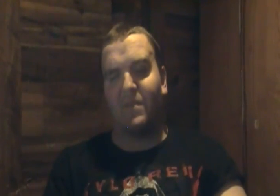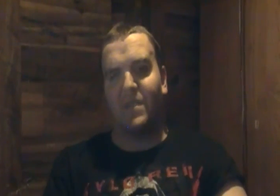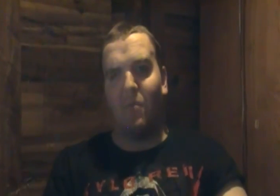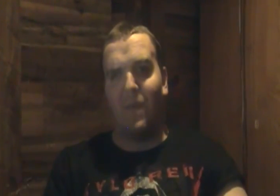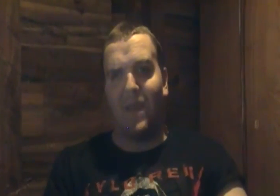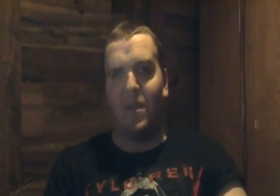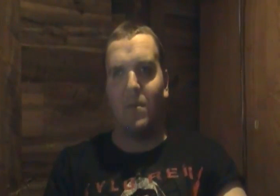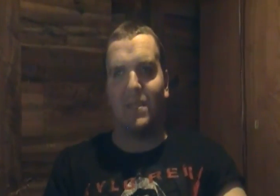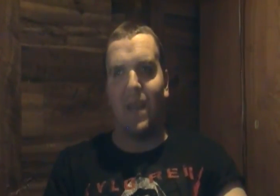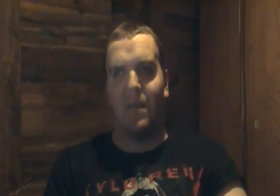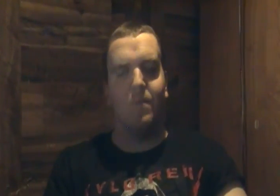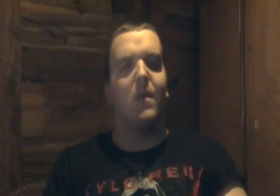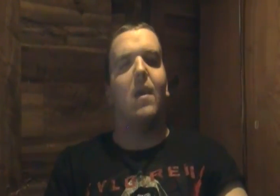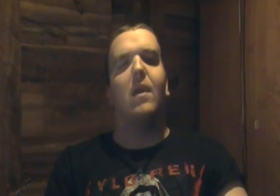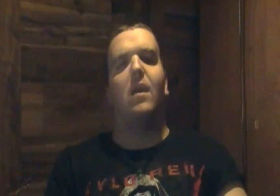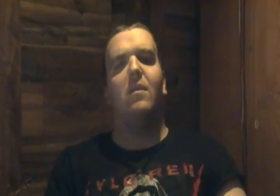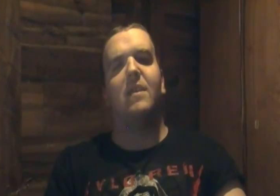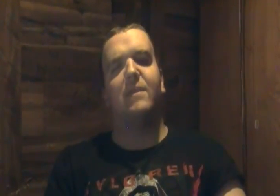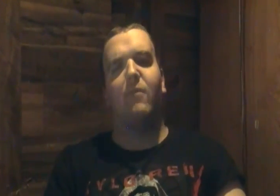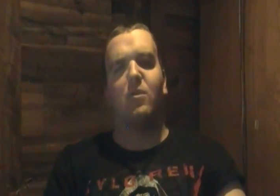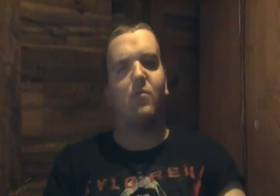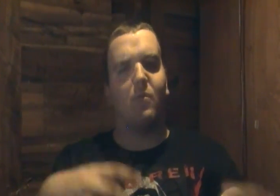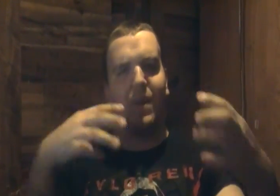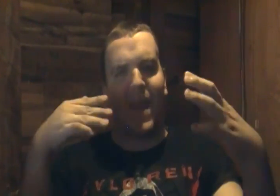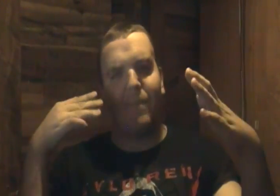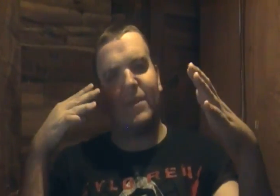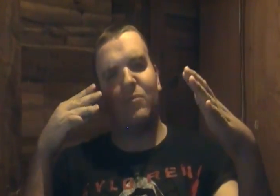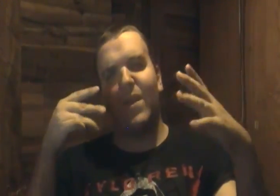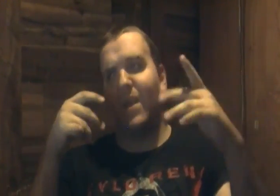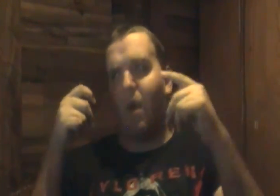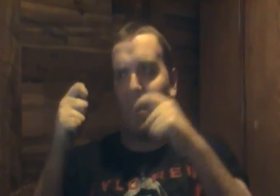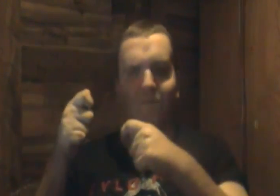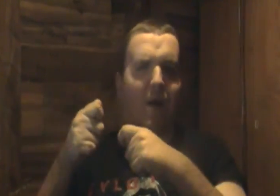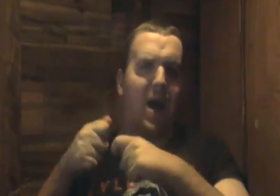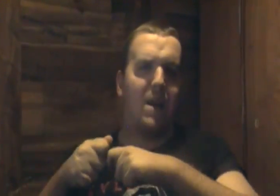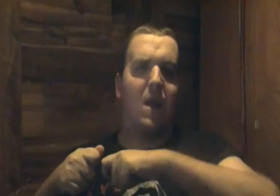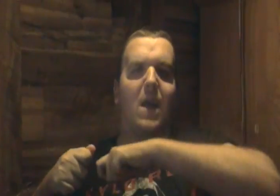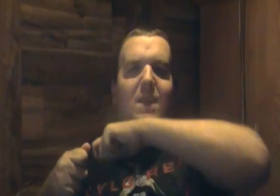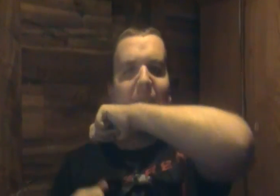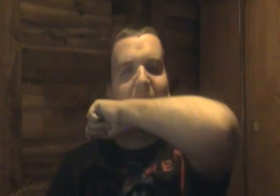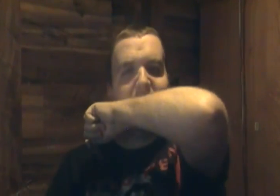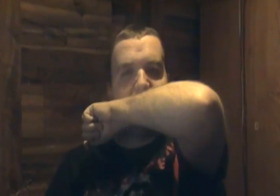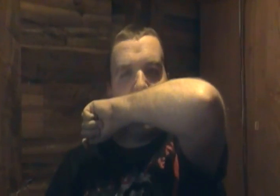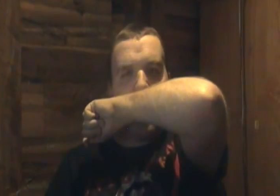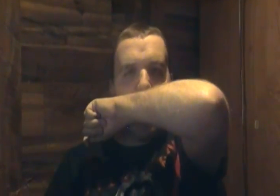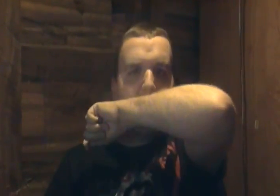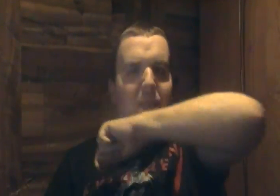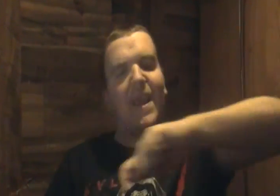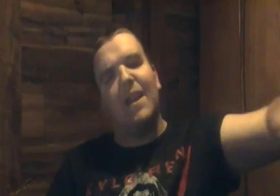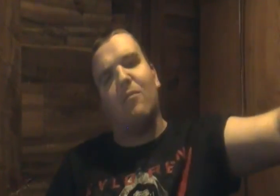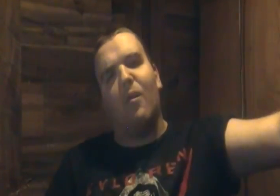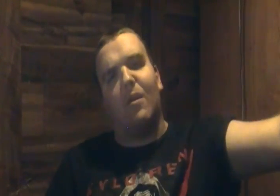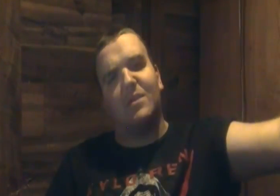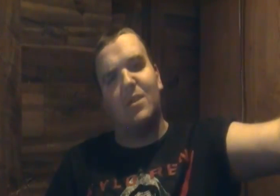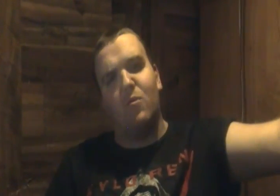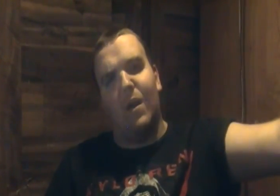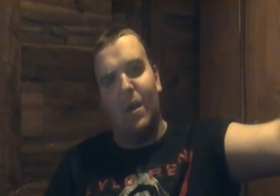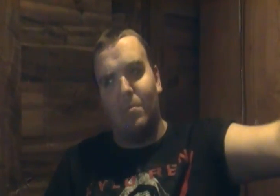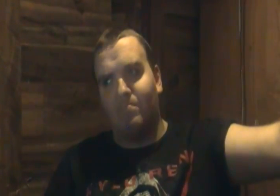so what they do is they go to this first room where they have to swing on a vine to get they get across to um